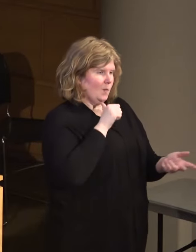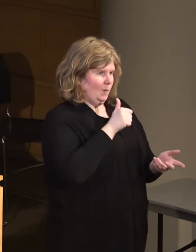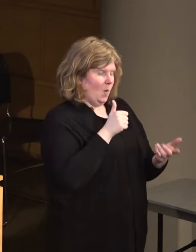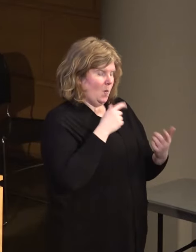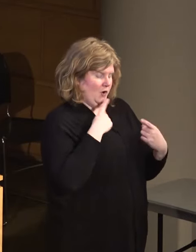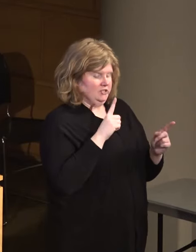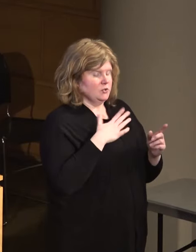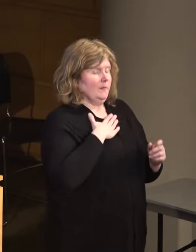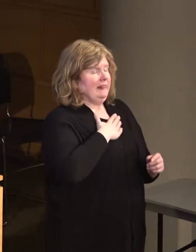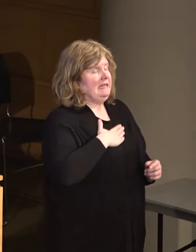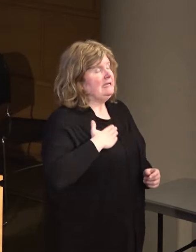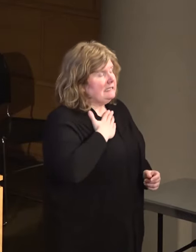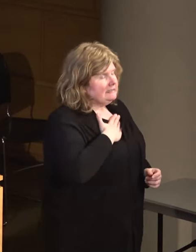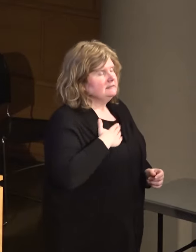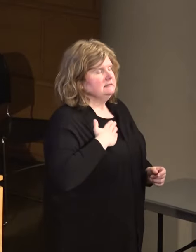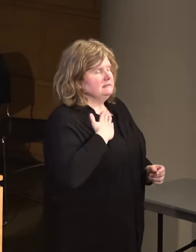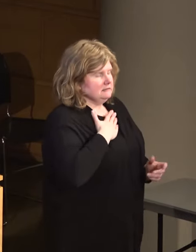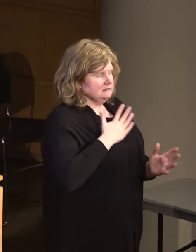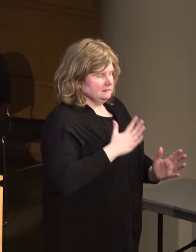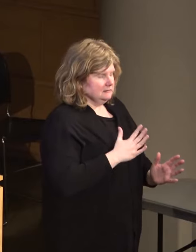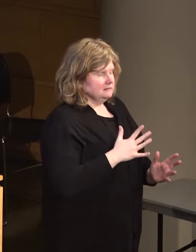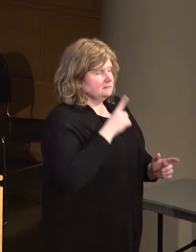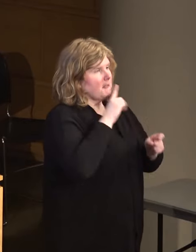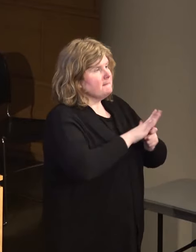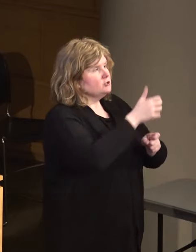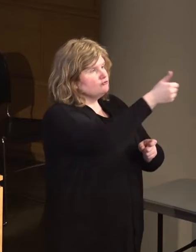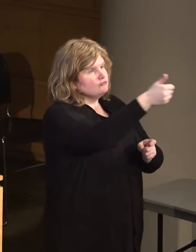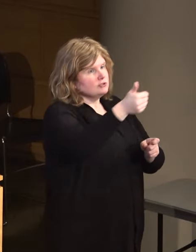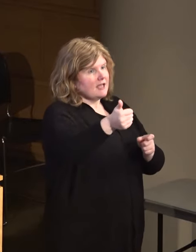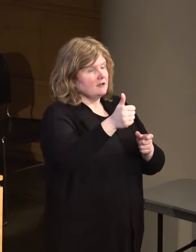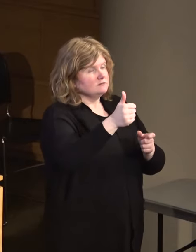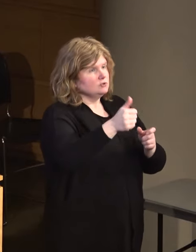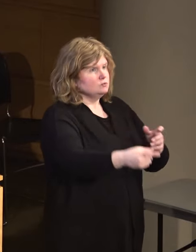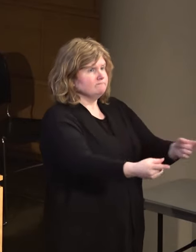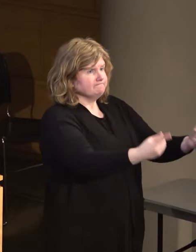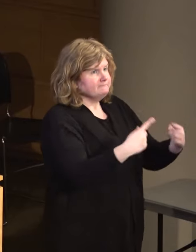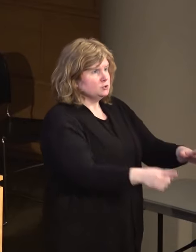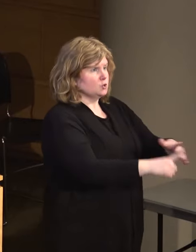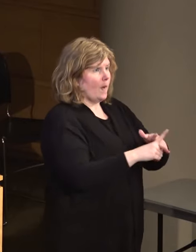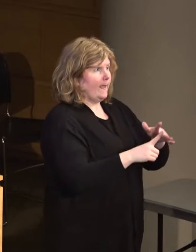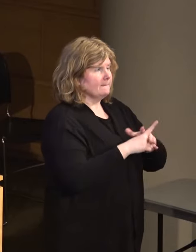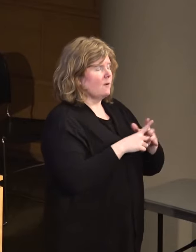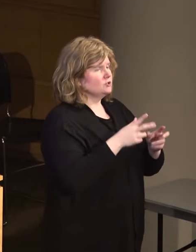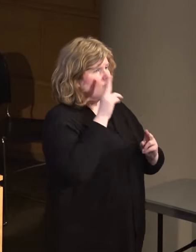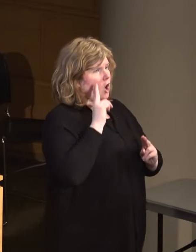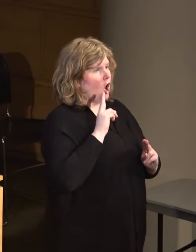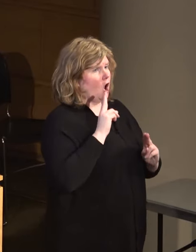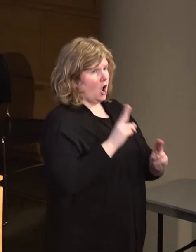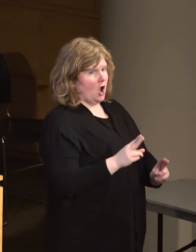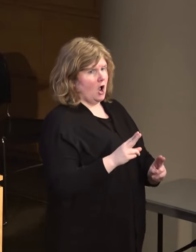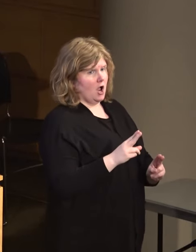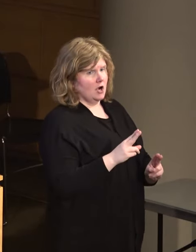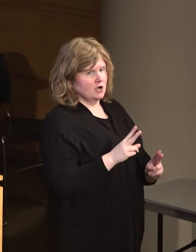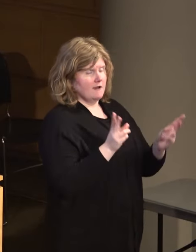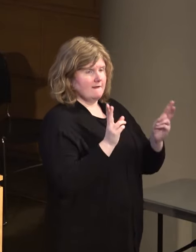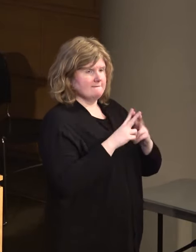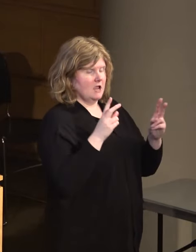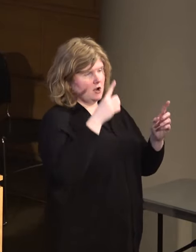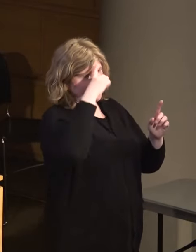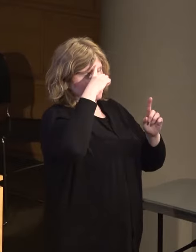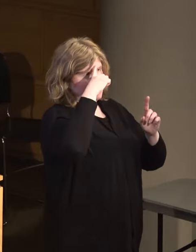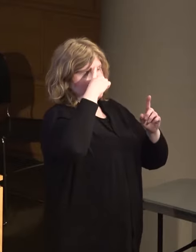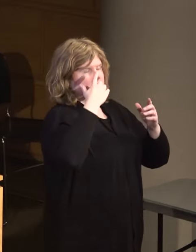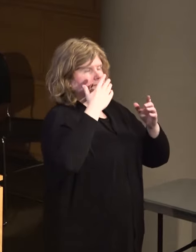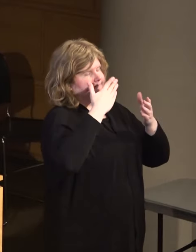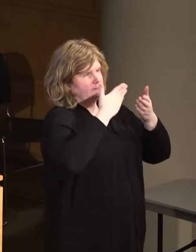right? So, please, please commit yourself to being present. want to honor a very progressive city